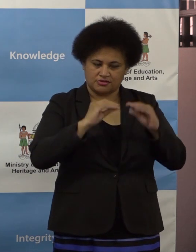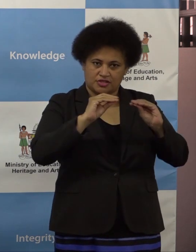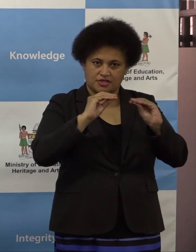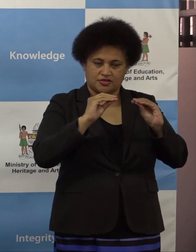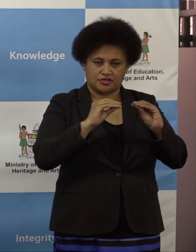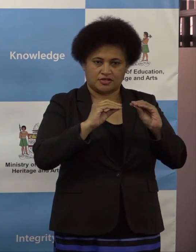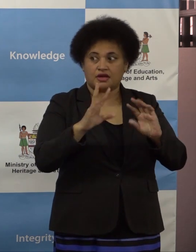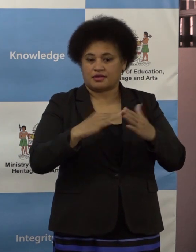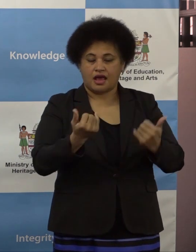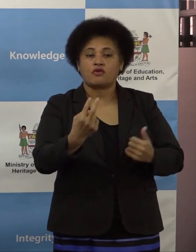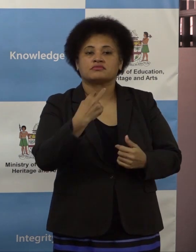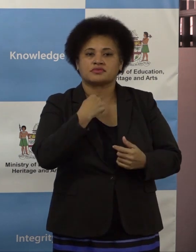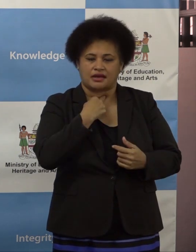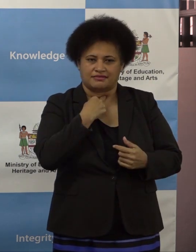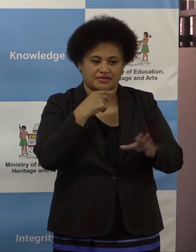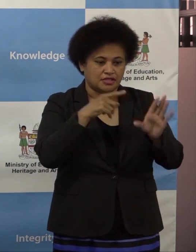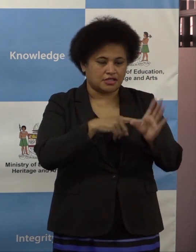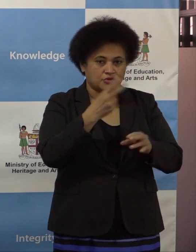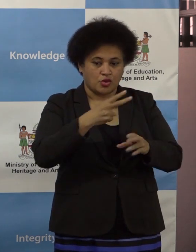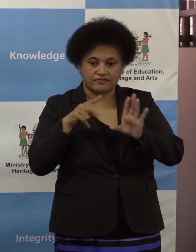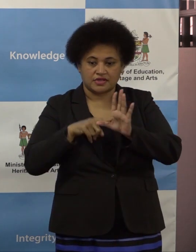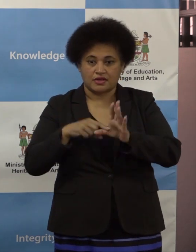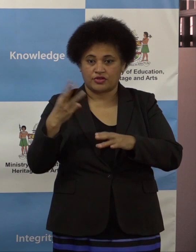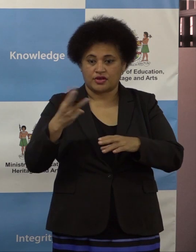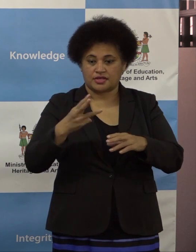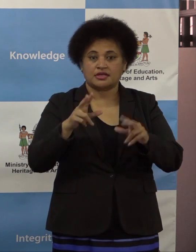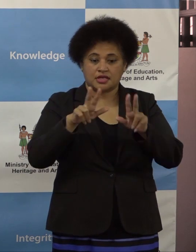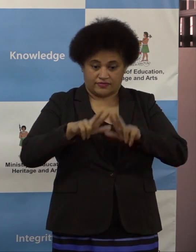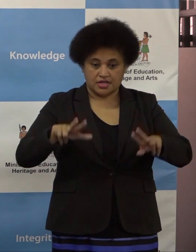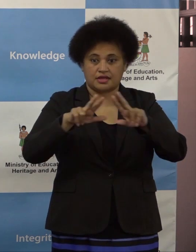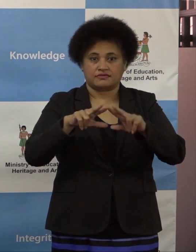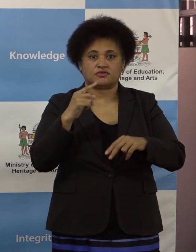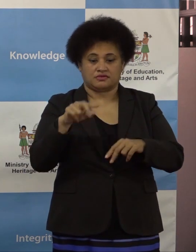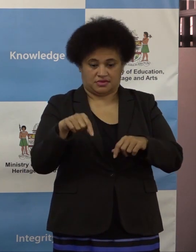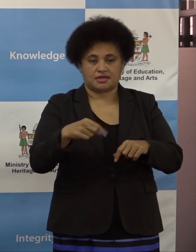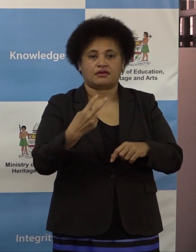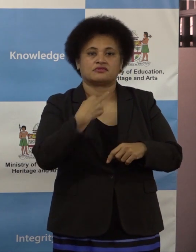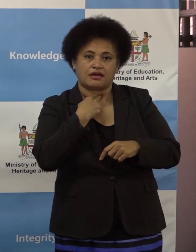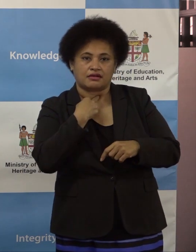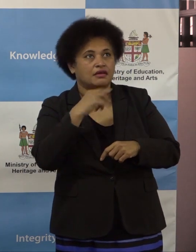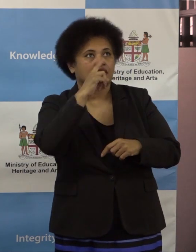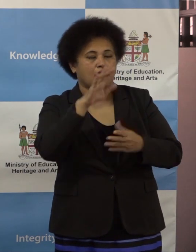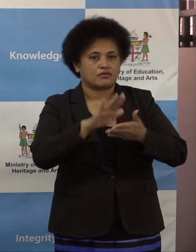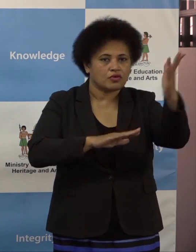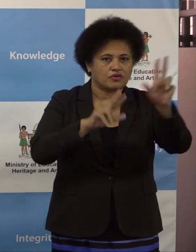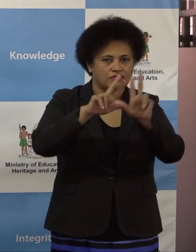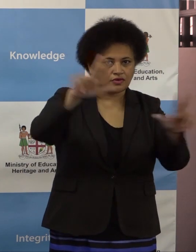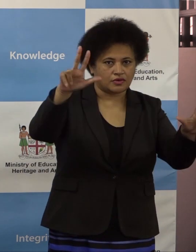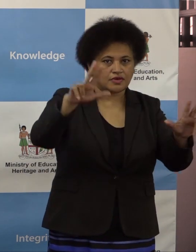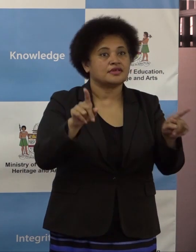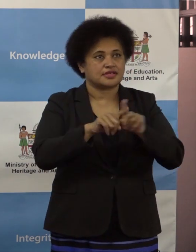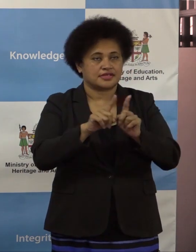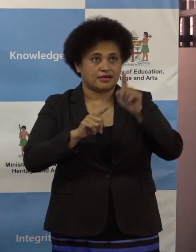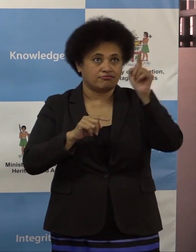stranded in Viti Levu and have to return to schools in Vanwa Levu. And another 30 teachers will need to move from Vanwa